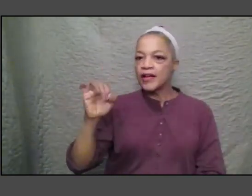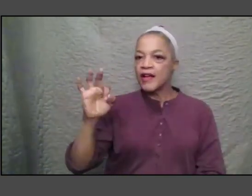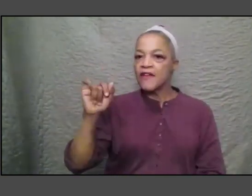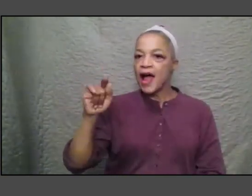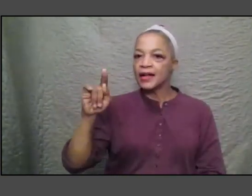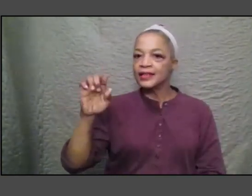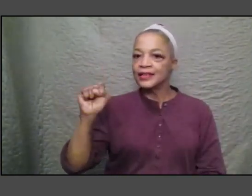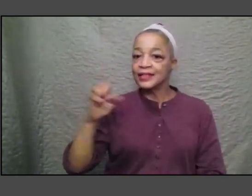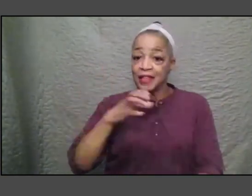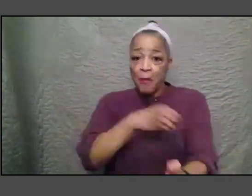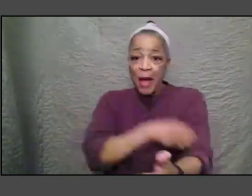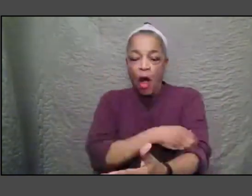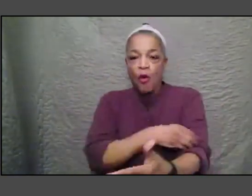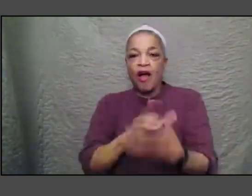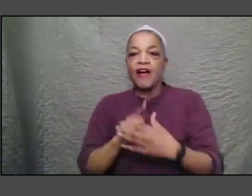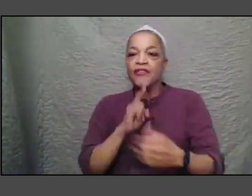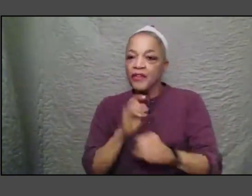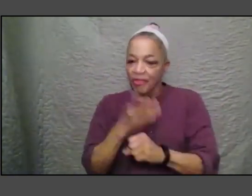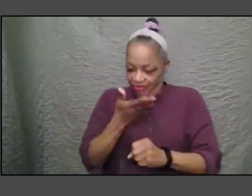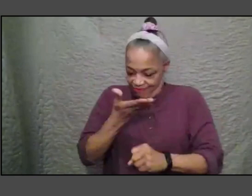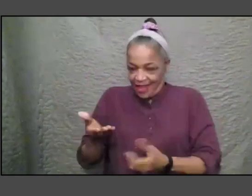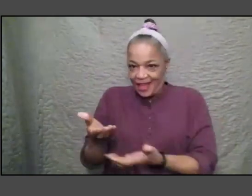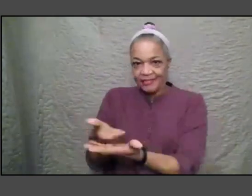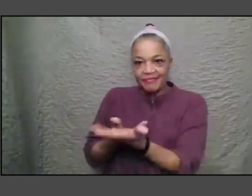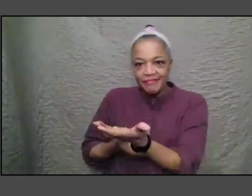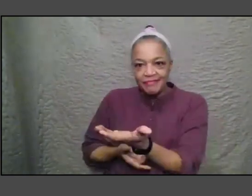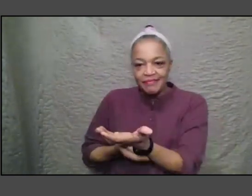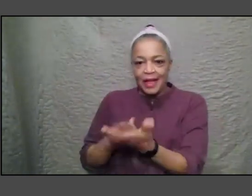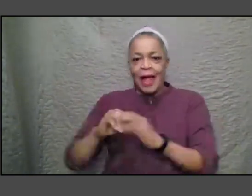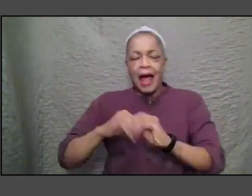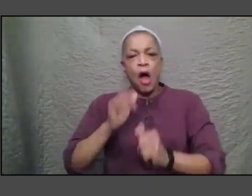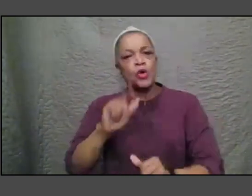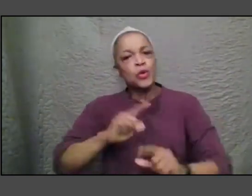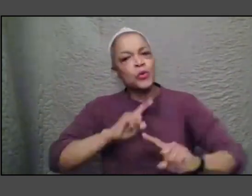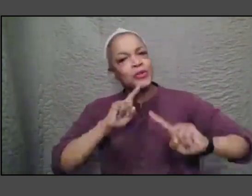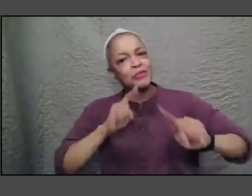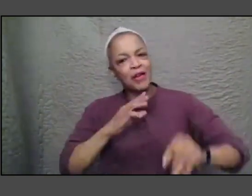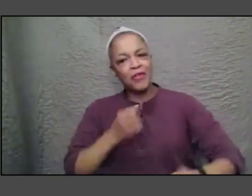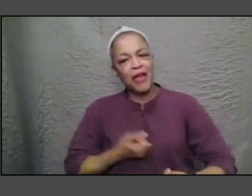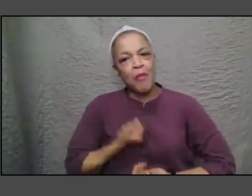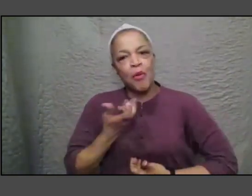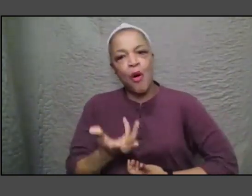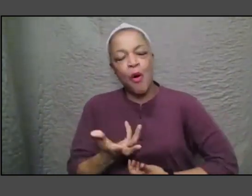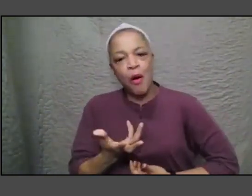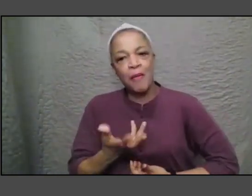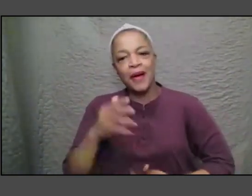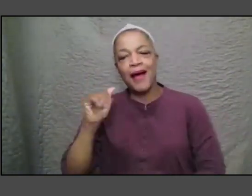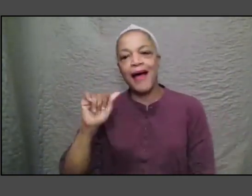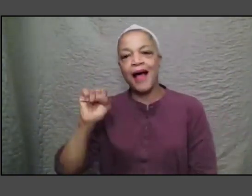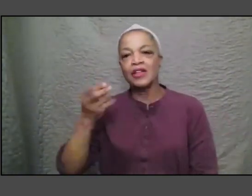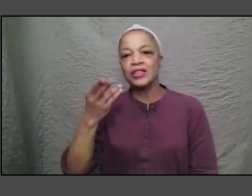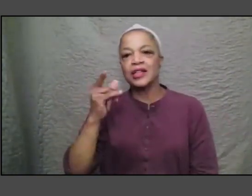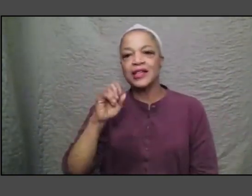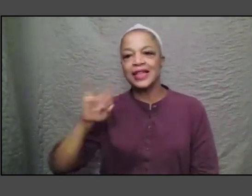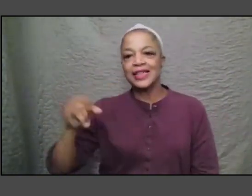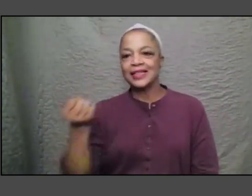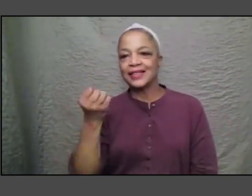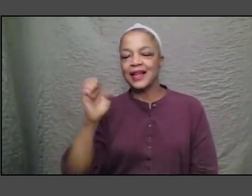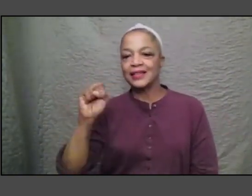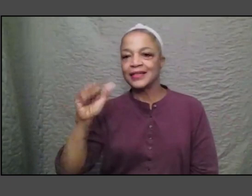it's the way you responded to that poem and to Ashley's sack it's the way people really